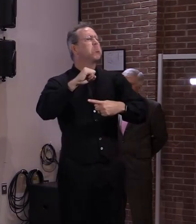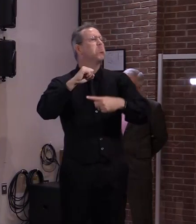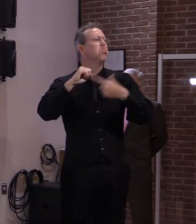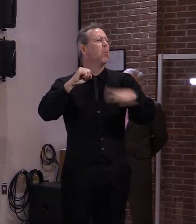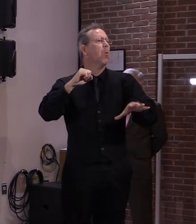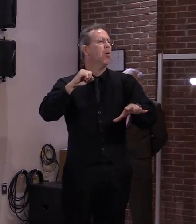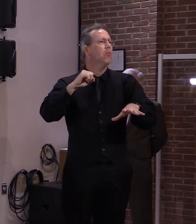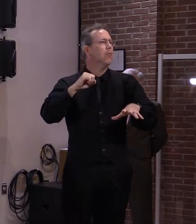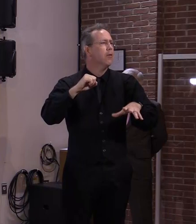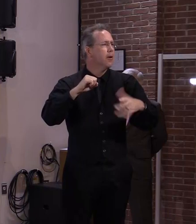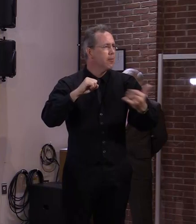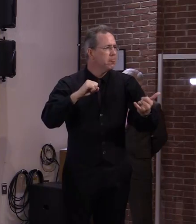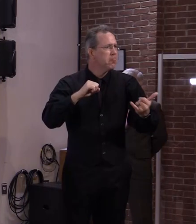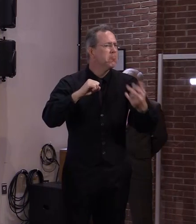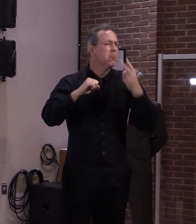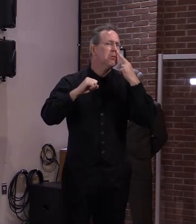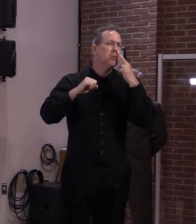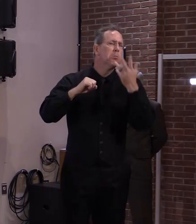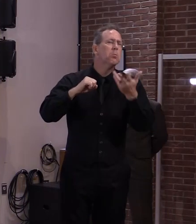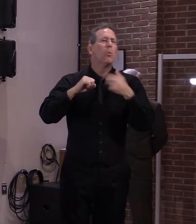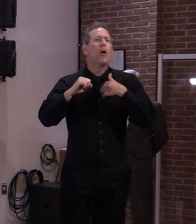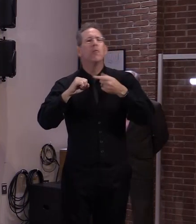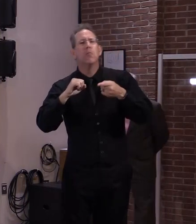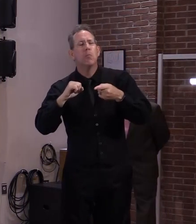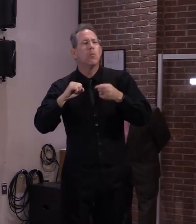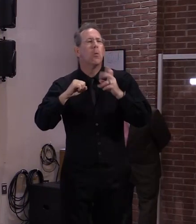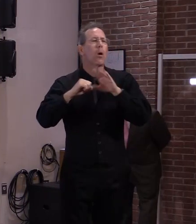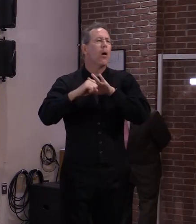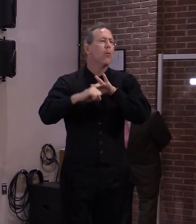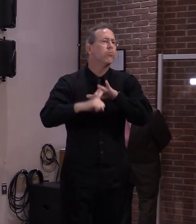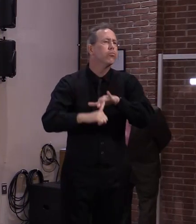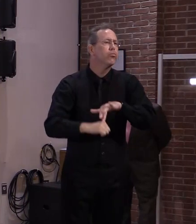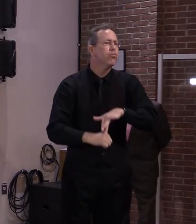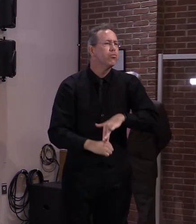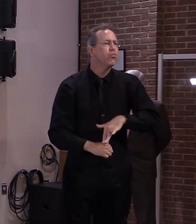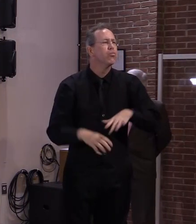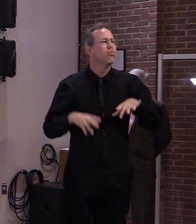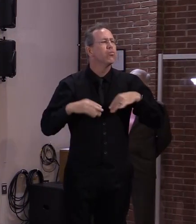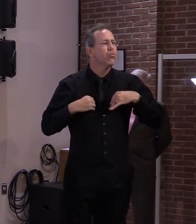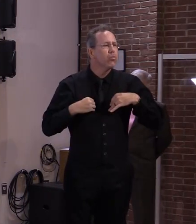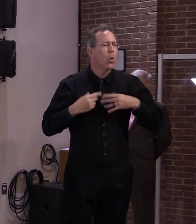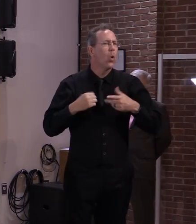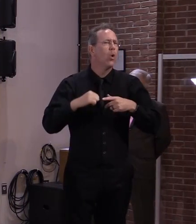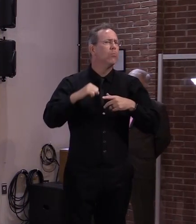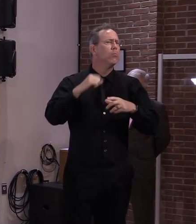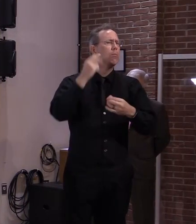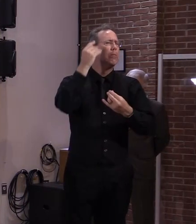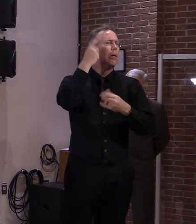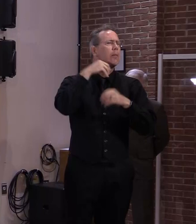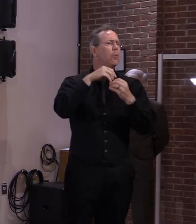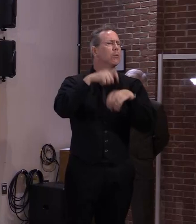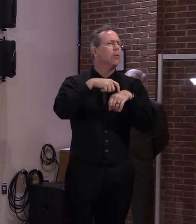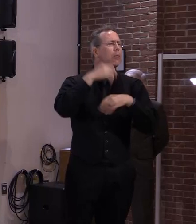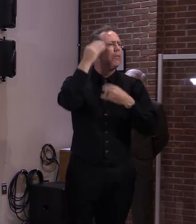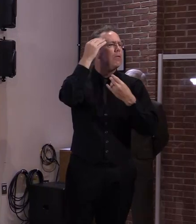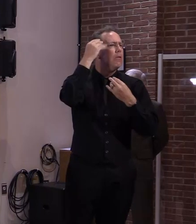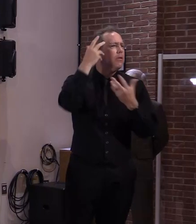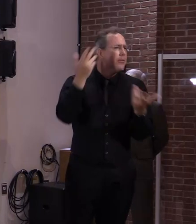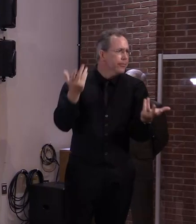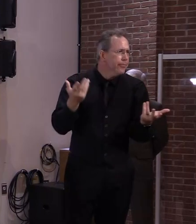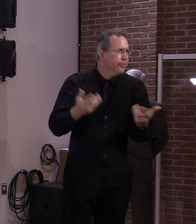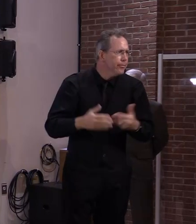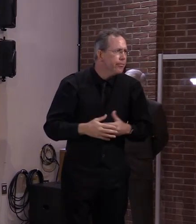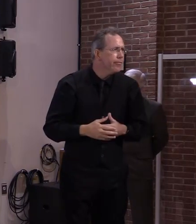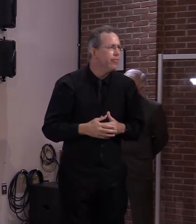know a more healthy uh life and uh without uh fear of of the virus or any of the